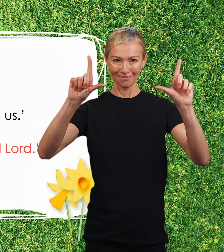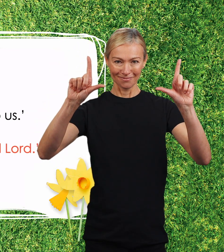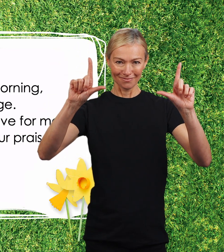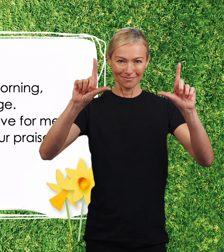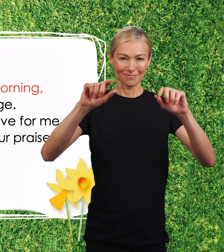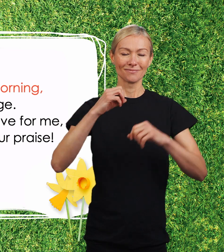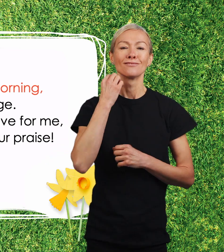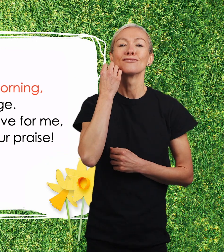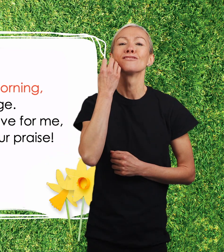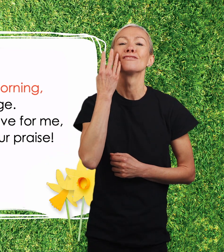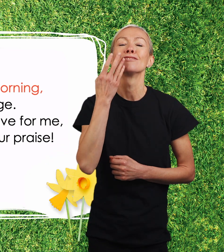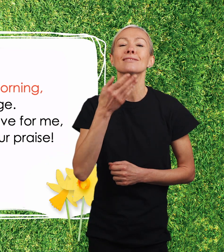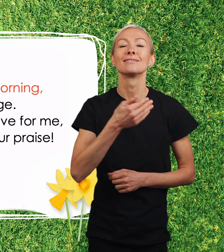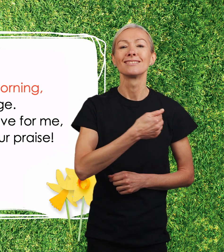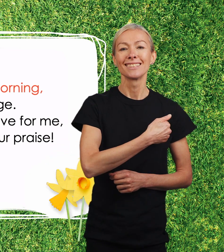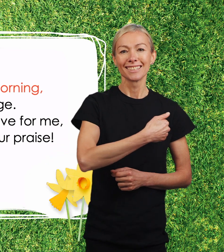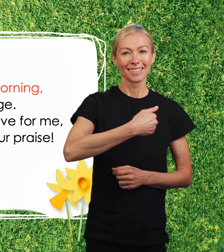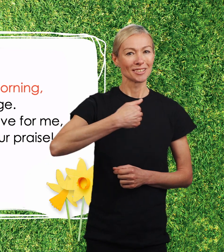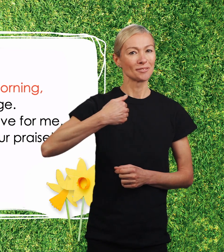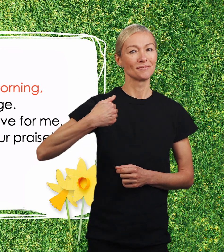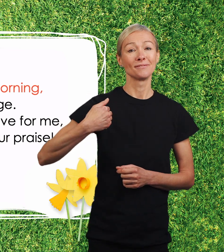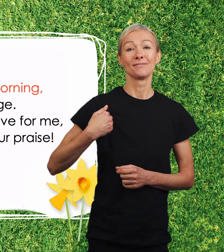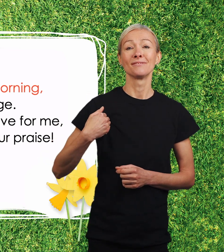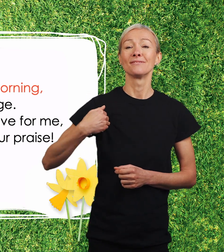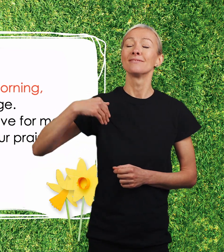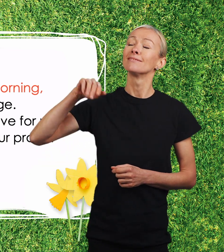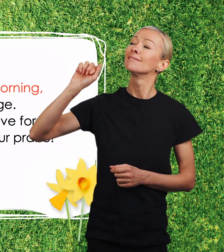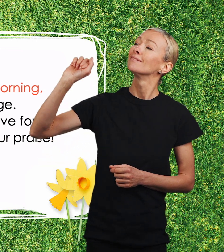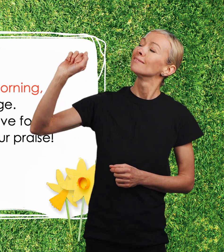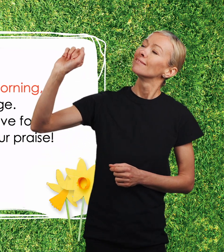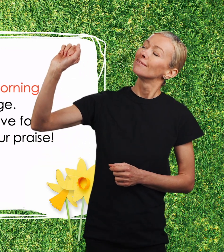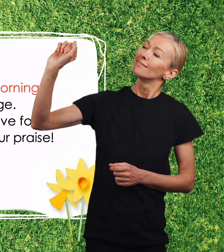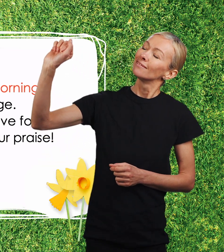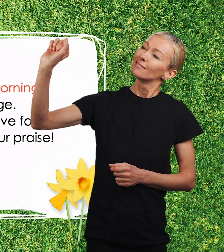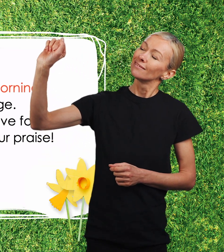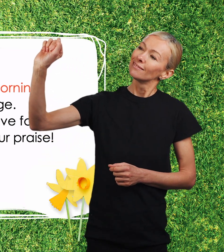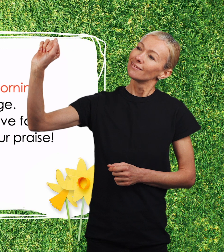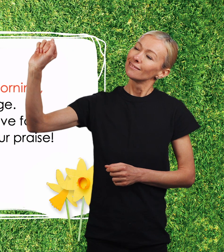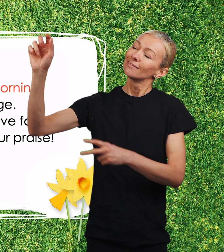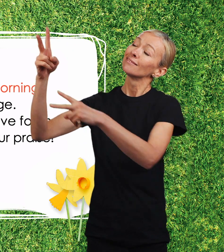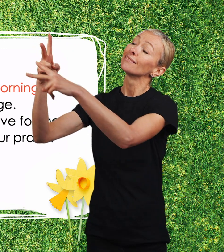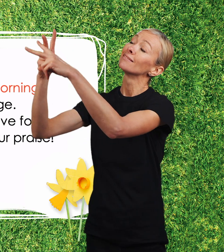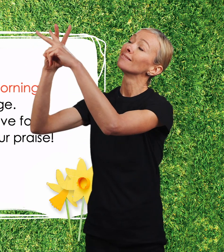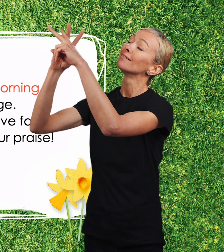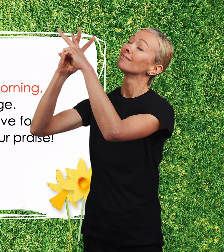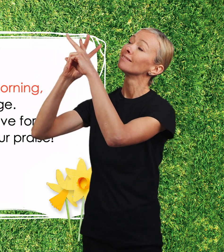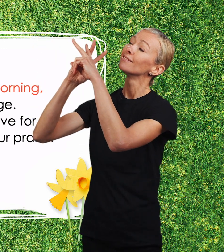Your loving kindness is new every morning,